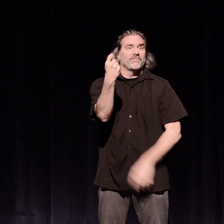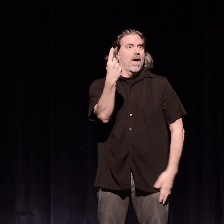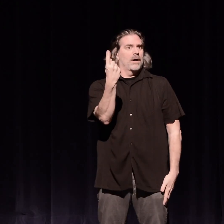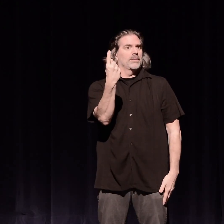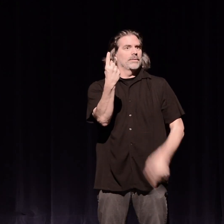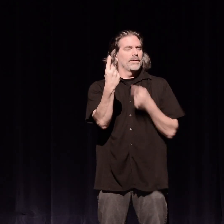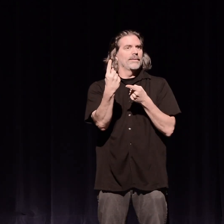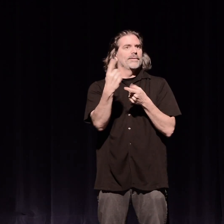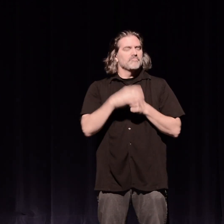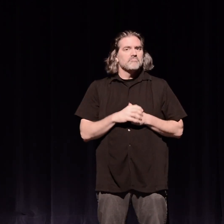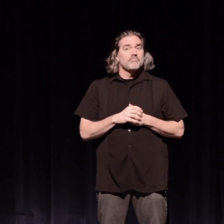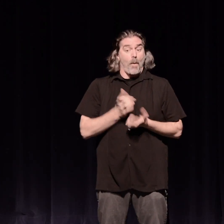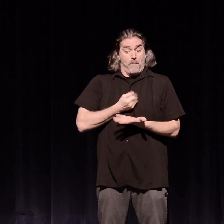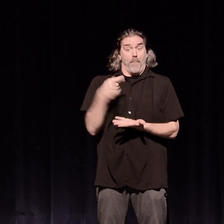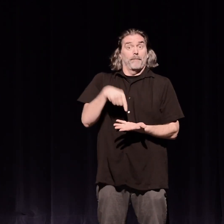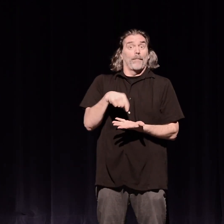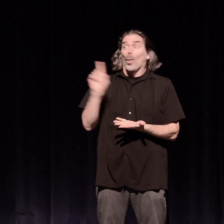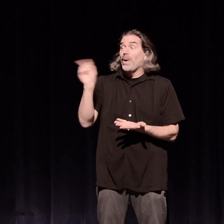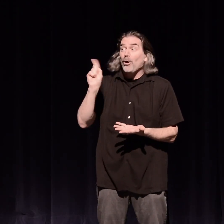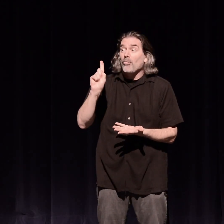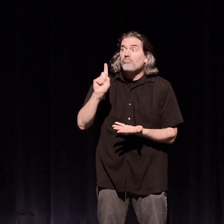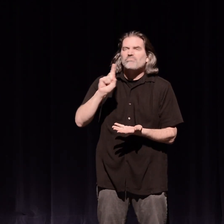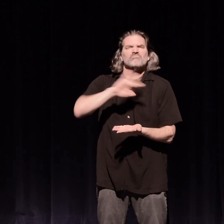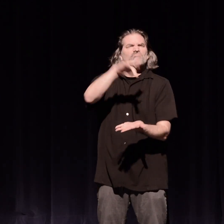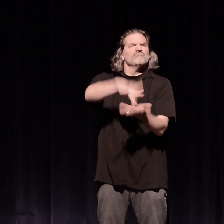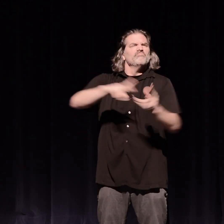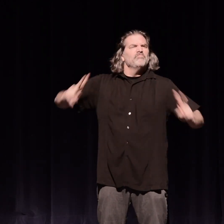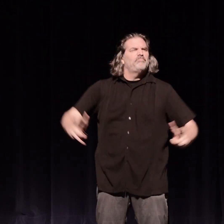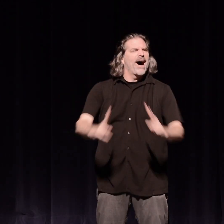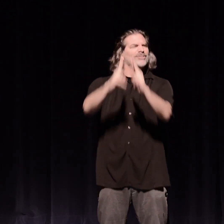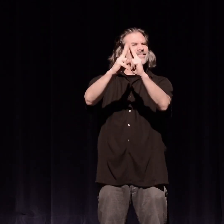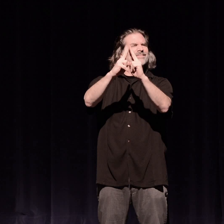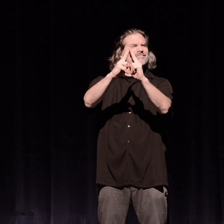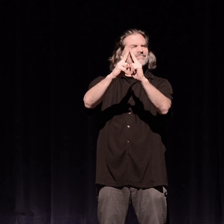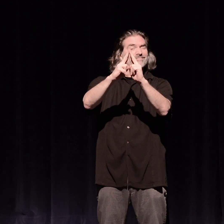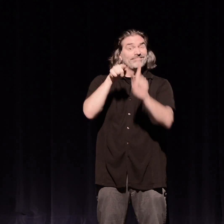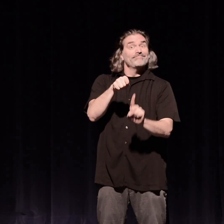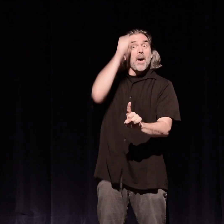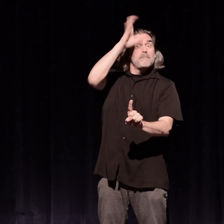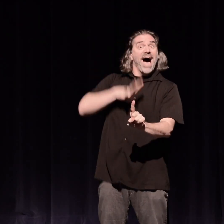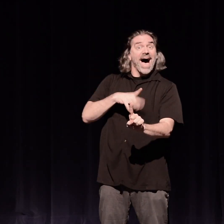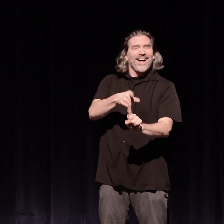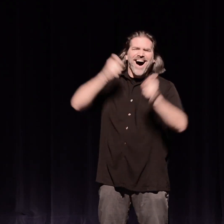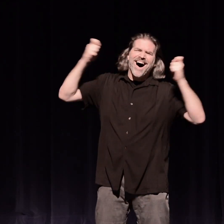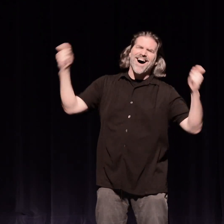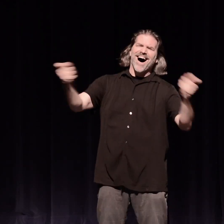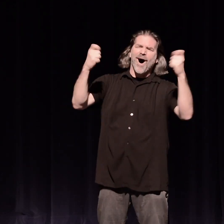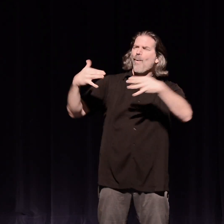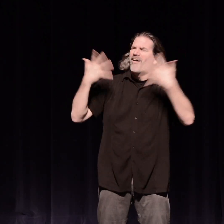the morning, exactly 11 o'clock. So this poem takes place in Paris, and there's a man